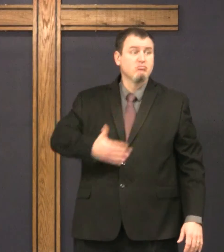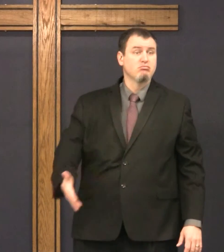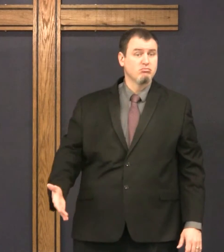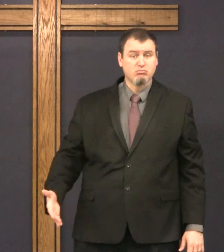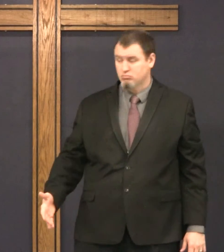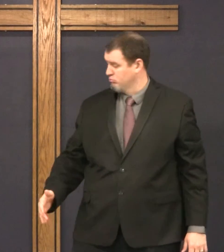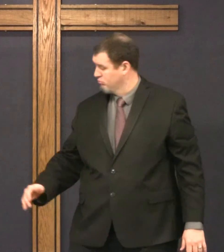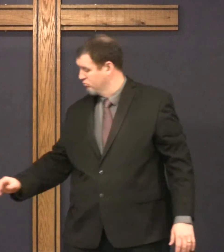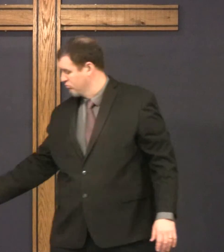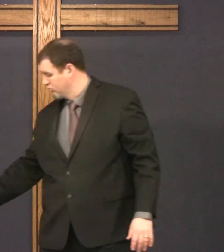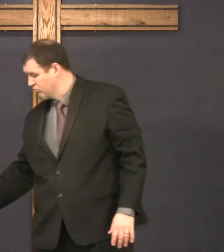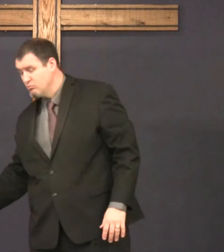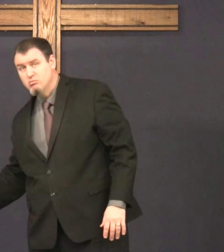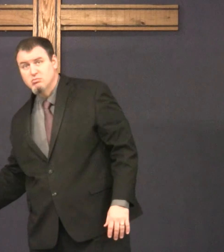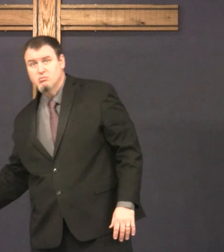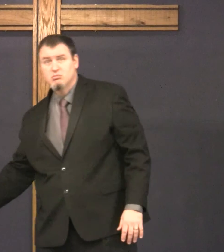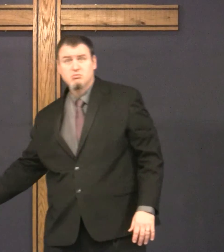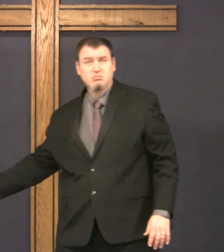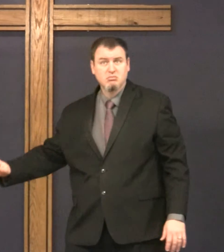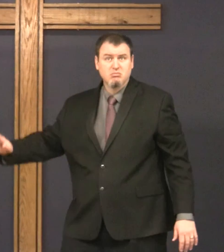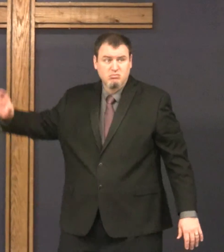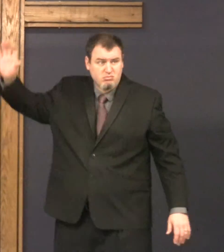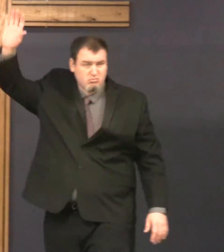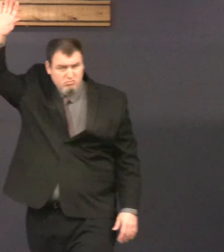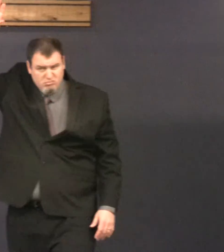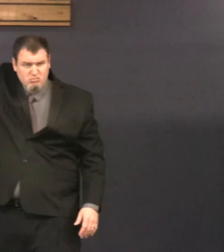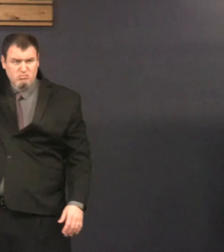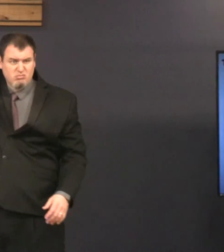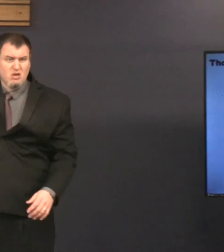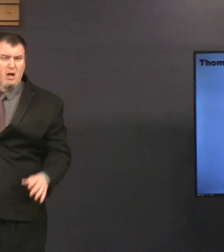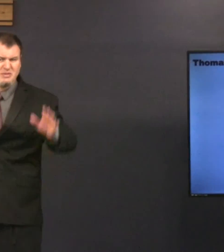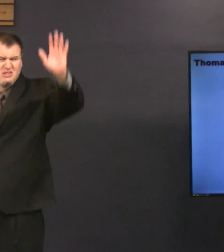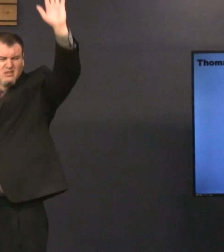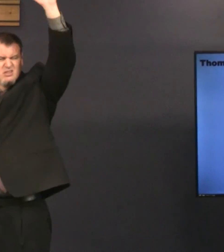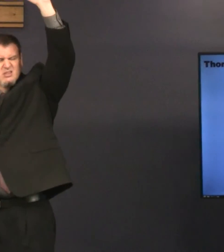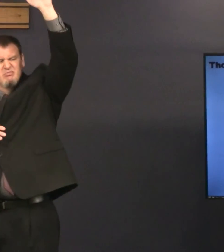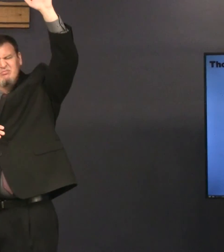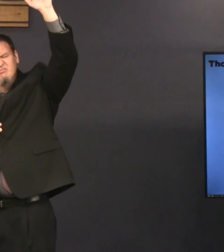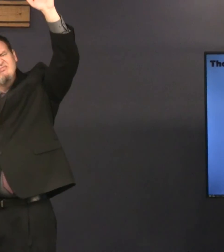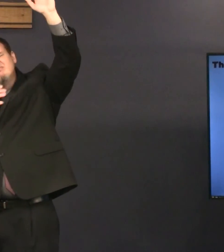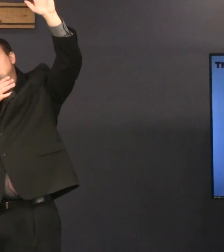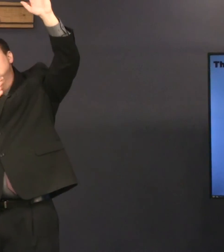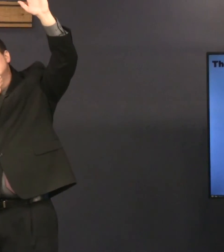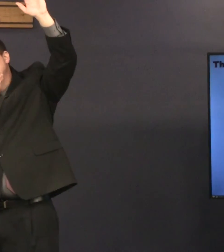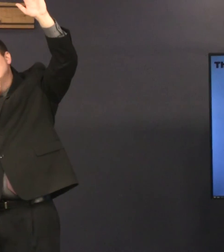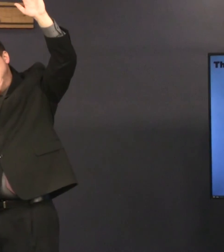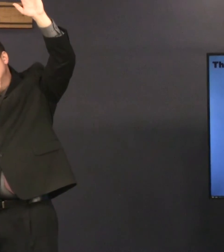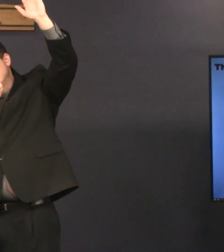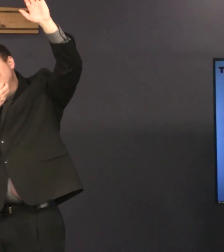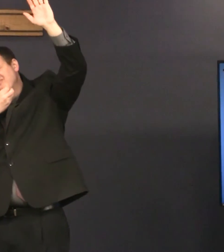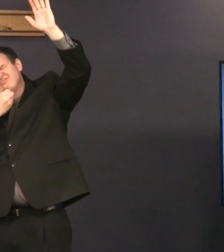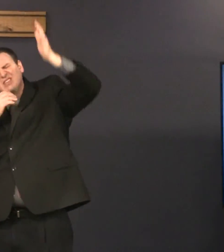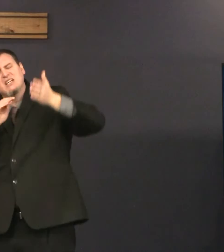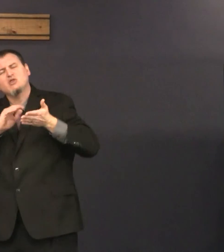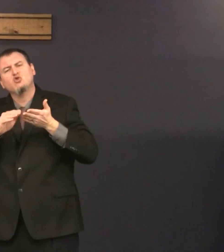Thomas was brave, right? He was willing to say, wait a minute,